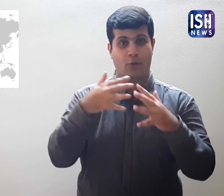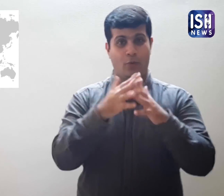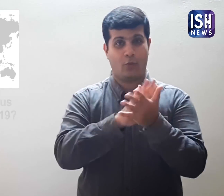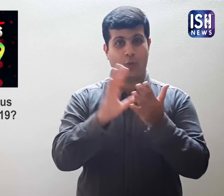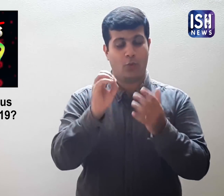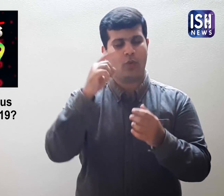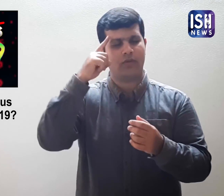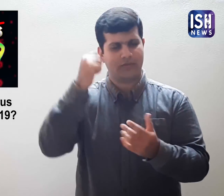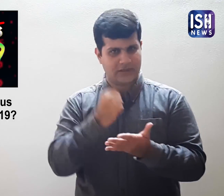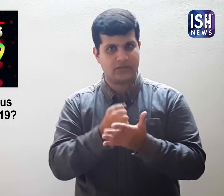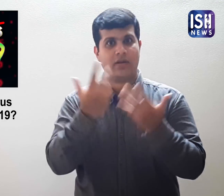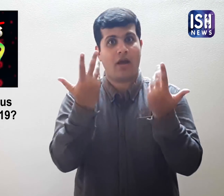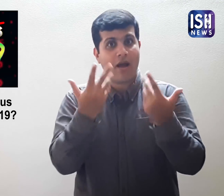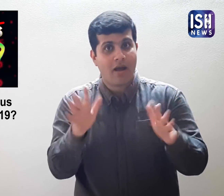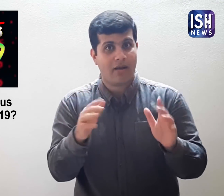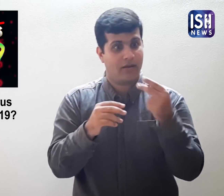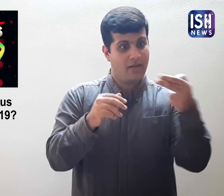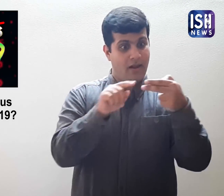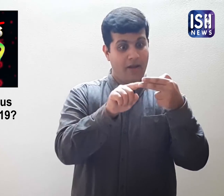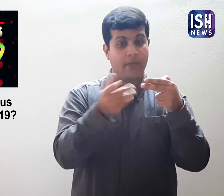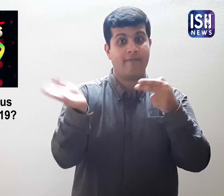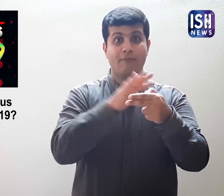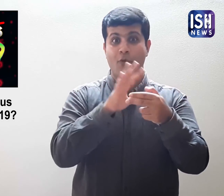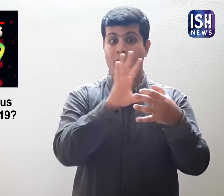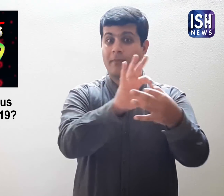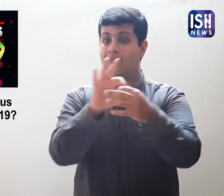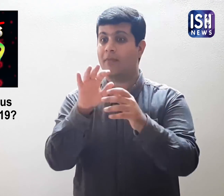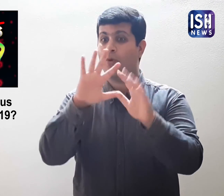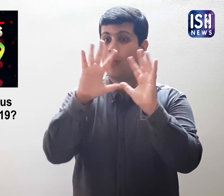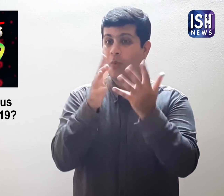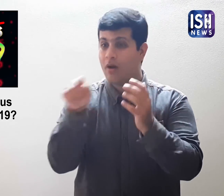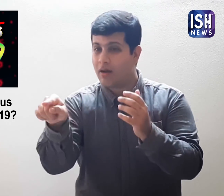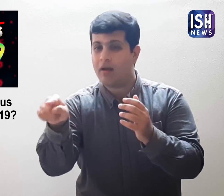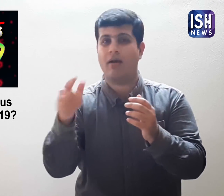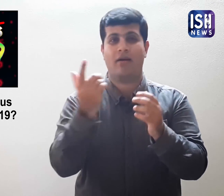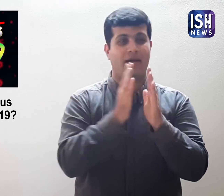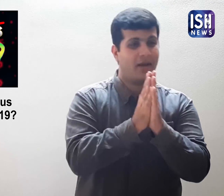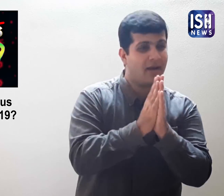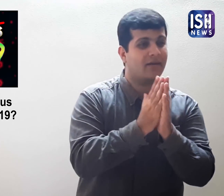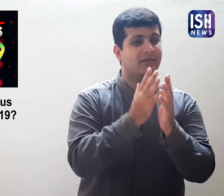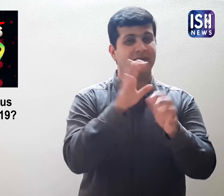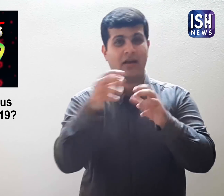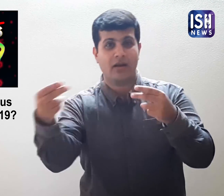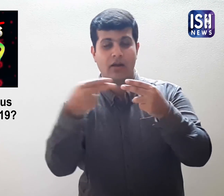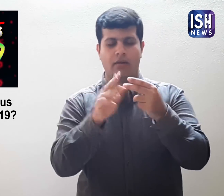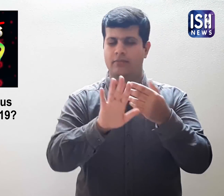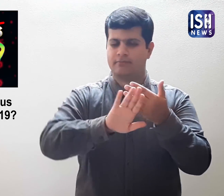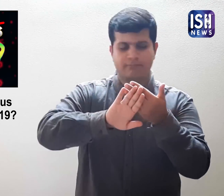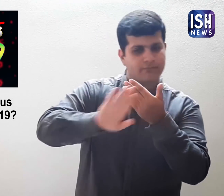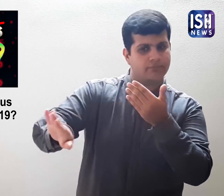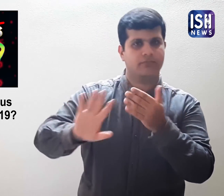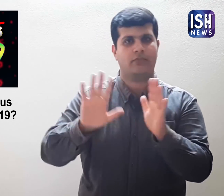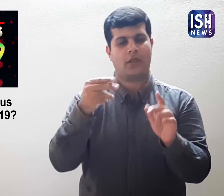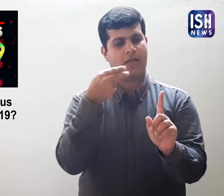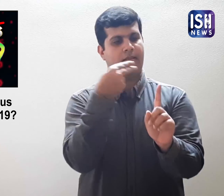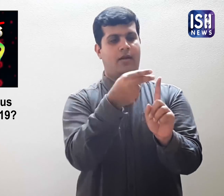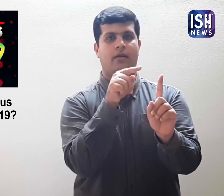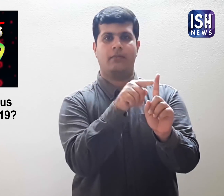This is why WHO adopted the name COVID-19 so that there is no connection to any religion, place or